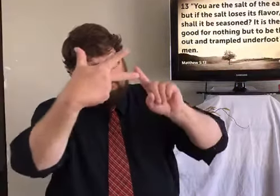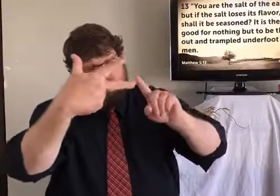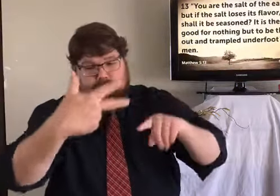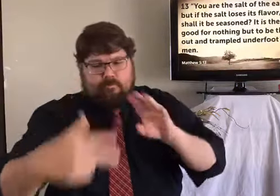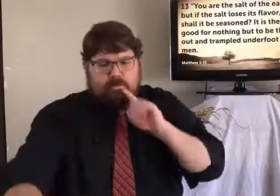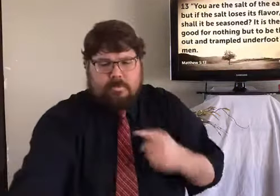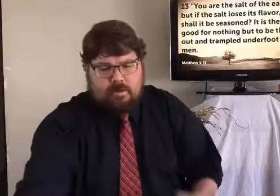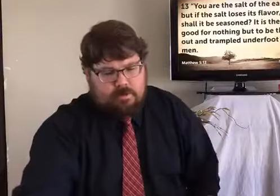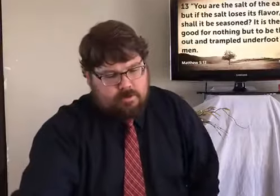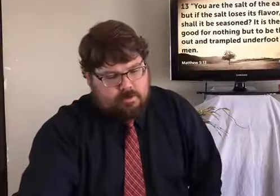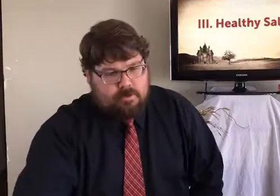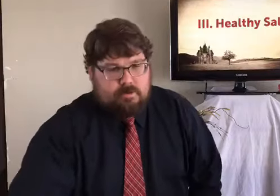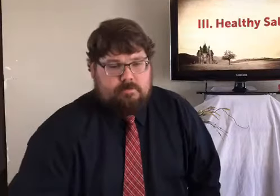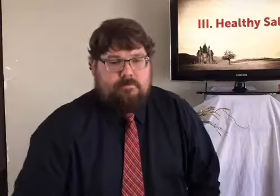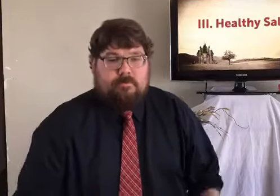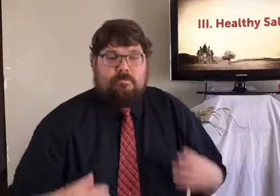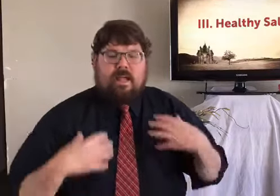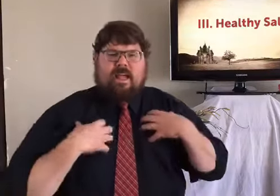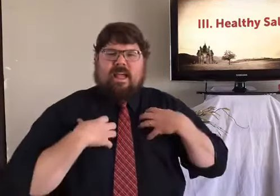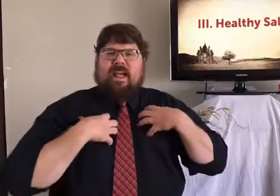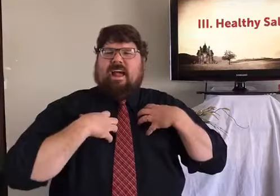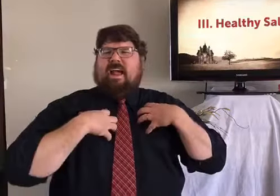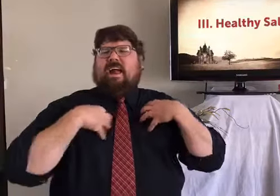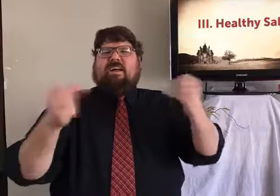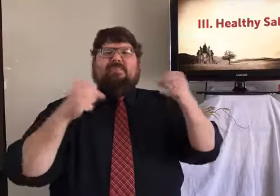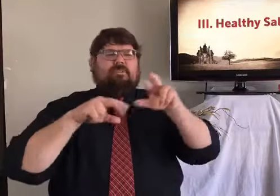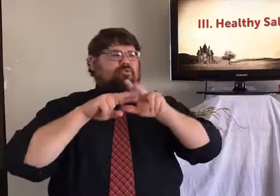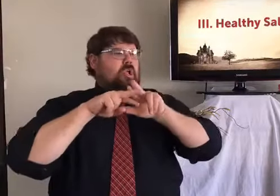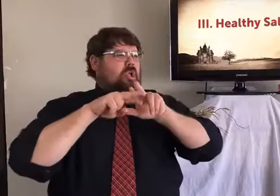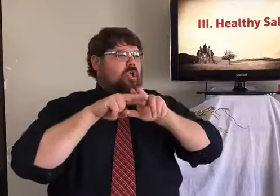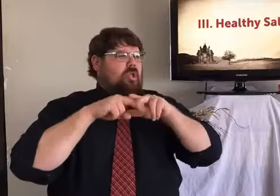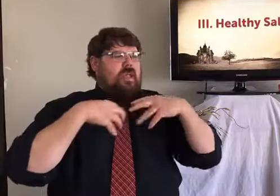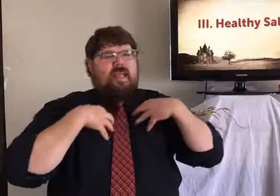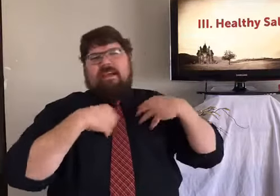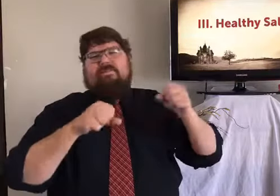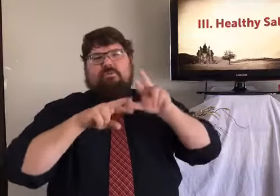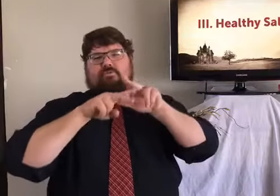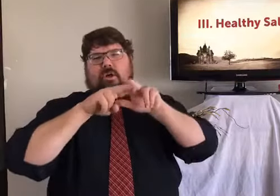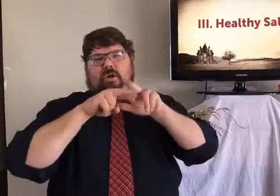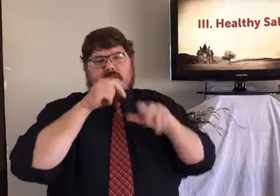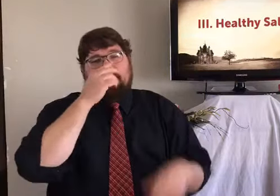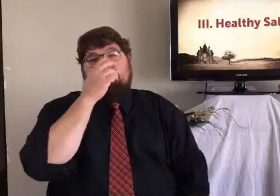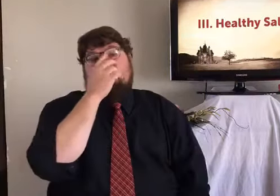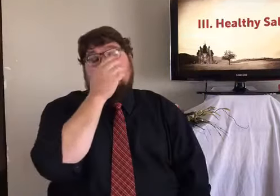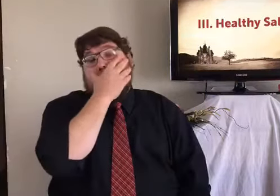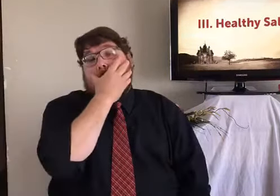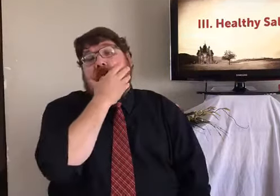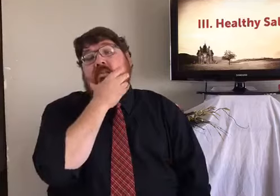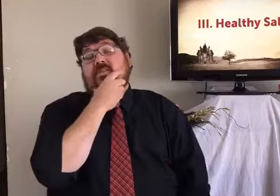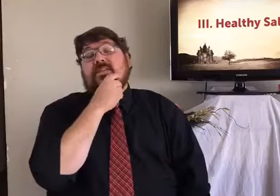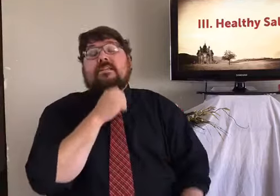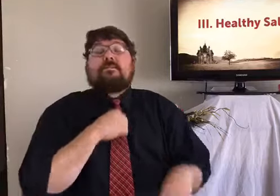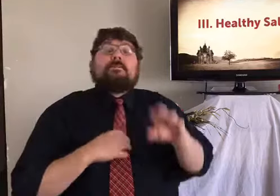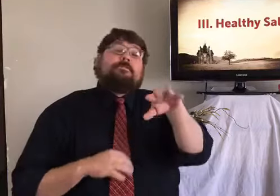You should be influencing others for Christ. All right, and then thirdly, healthy salt.